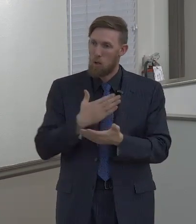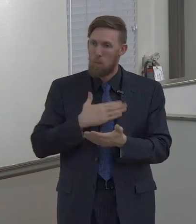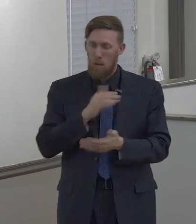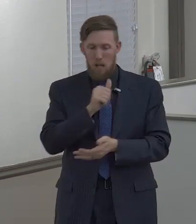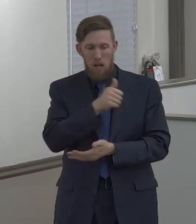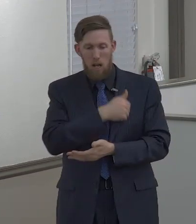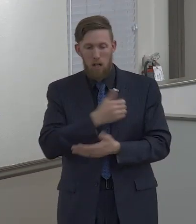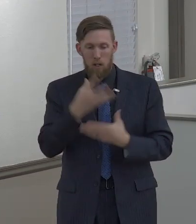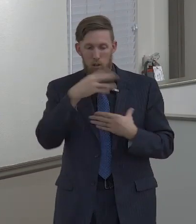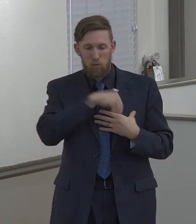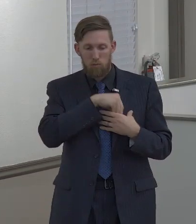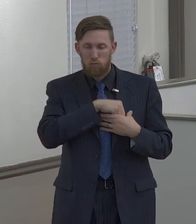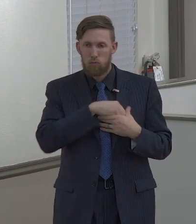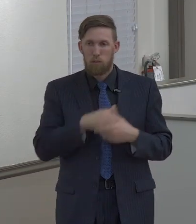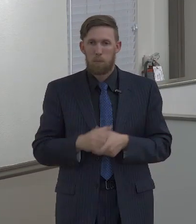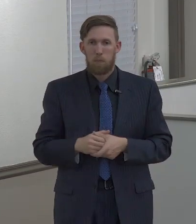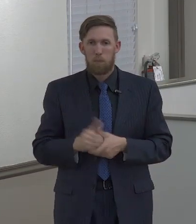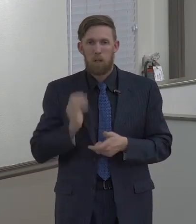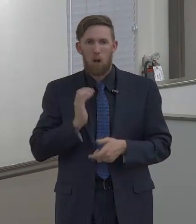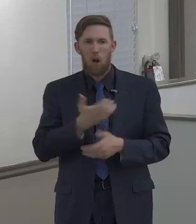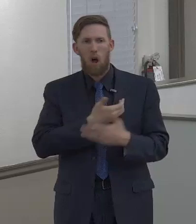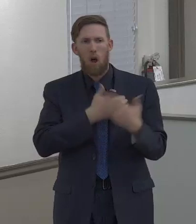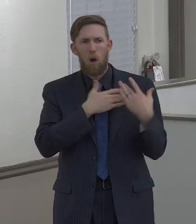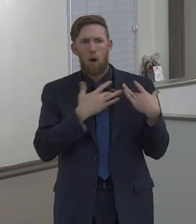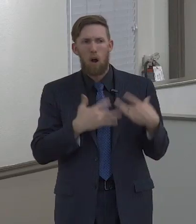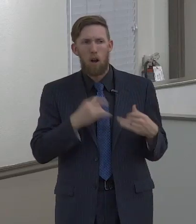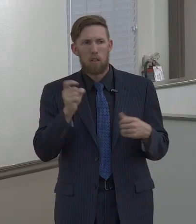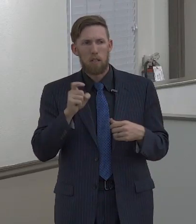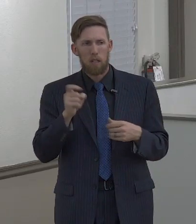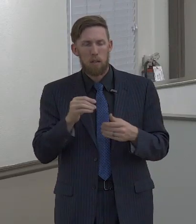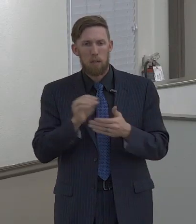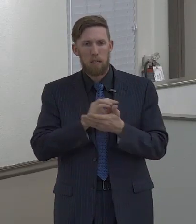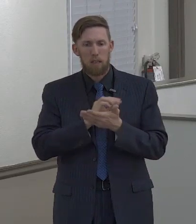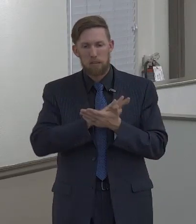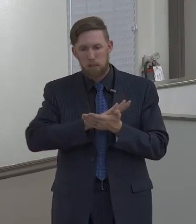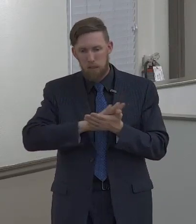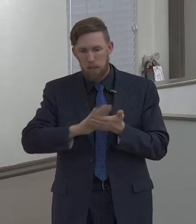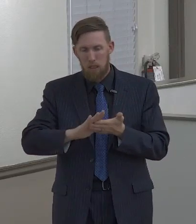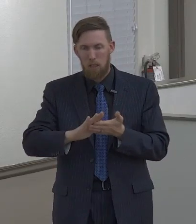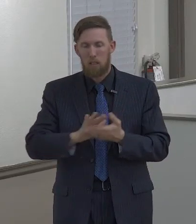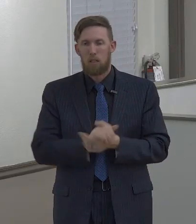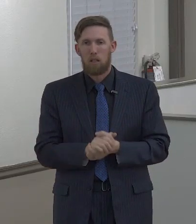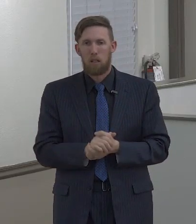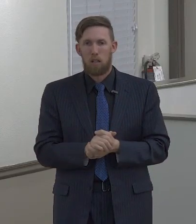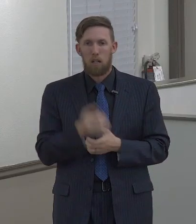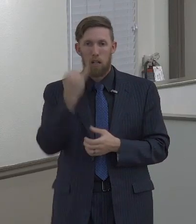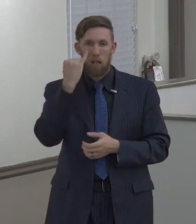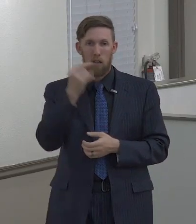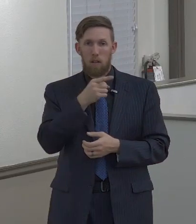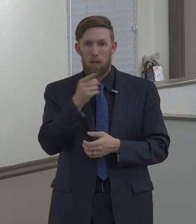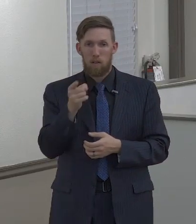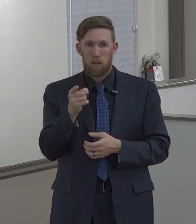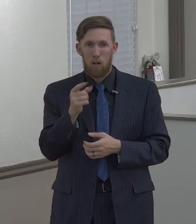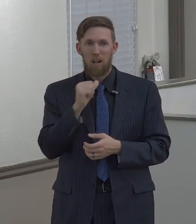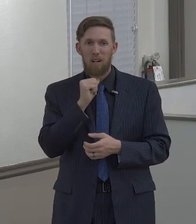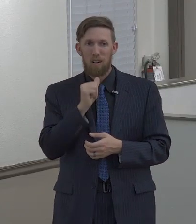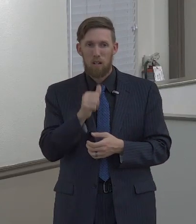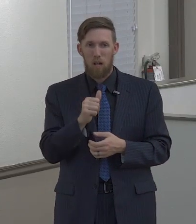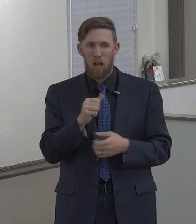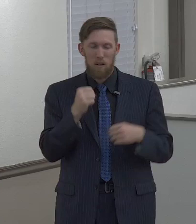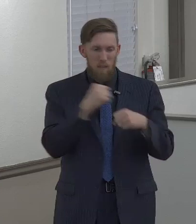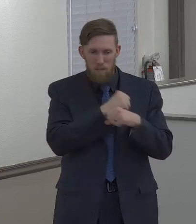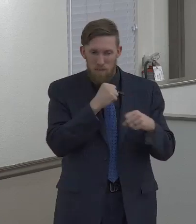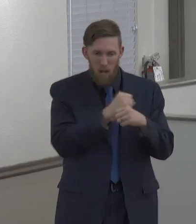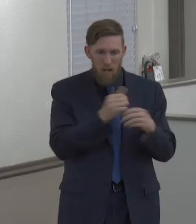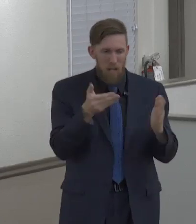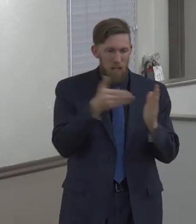and renew a right spirit within me. We need to have clean hearts. And if you aren't battling the thought life, if